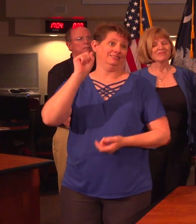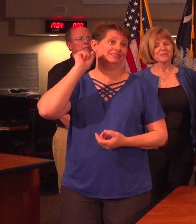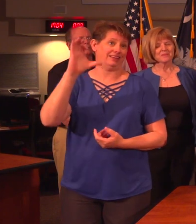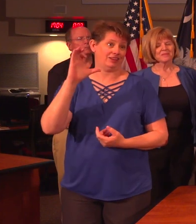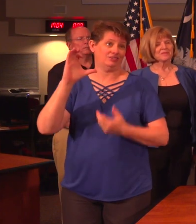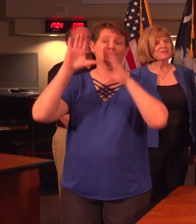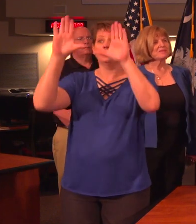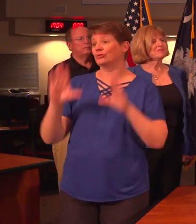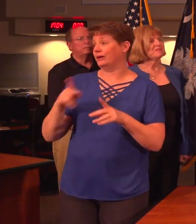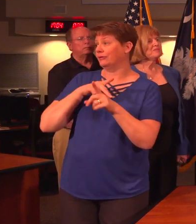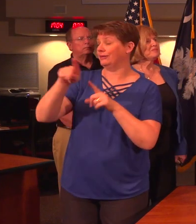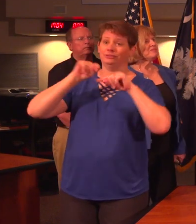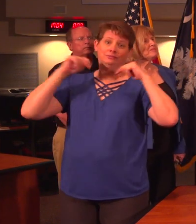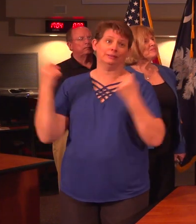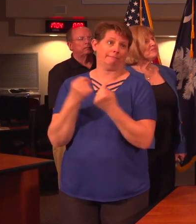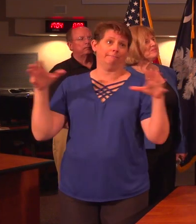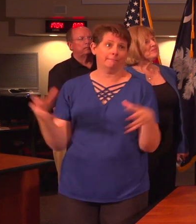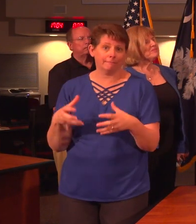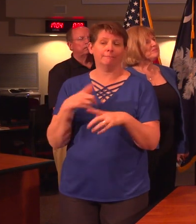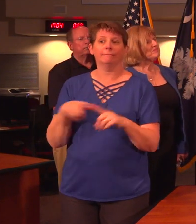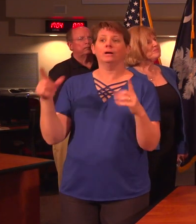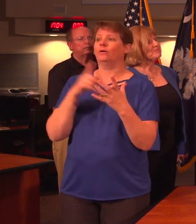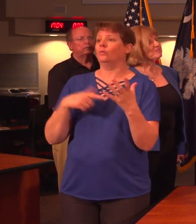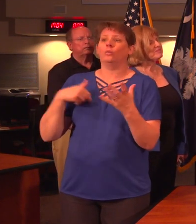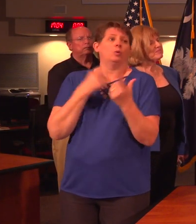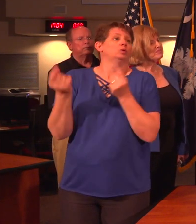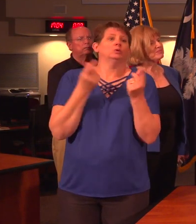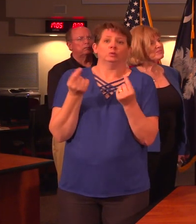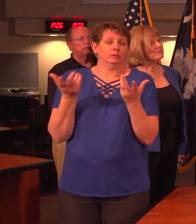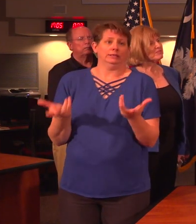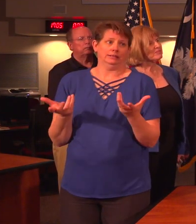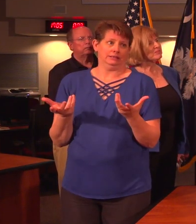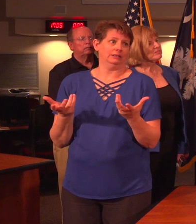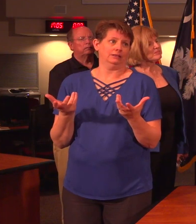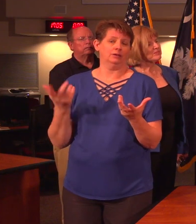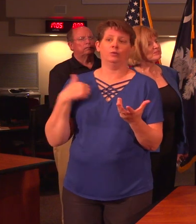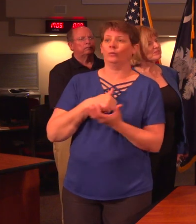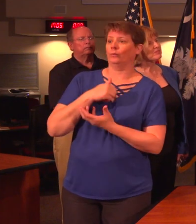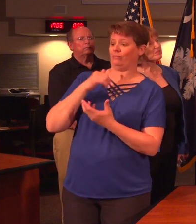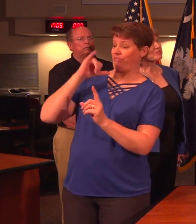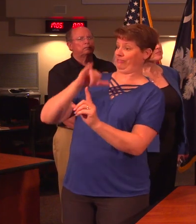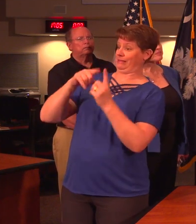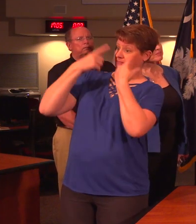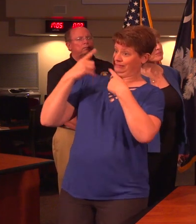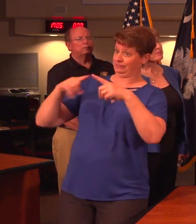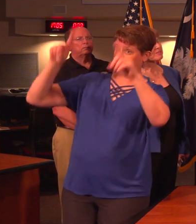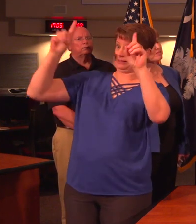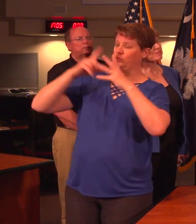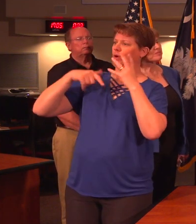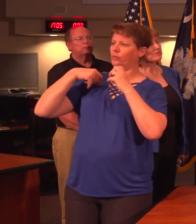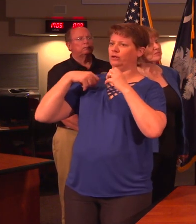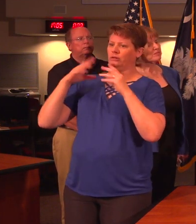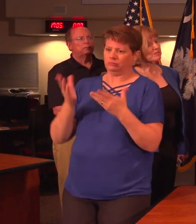a great professional team but the things that we are doing would not be possible the successes and the precautions that we